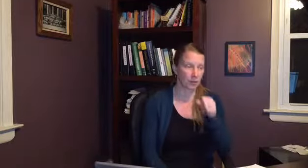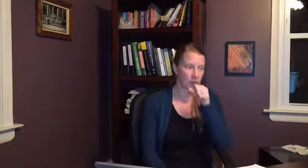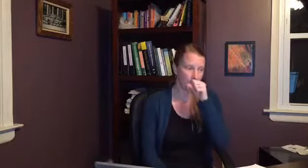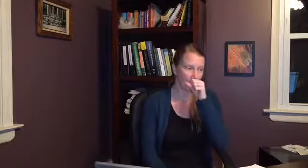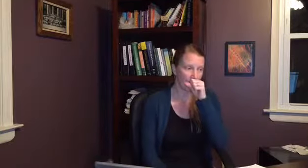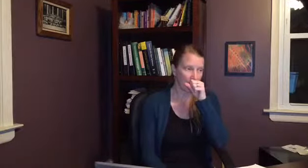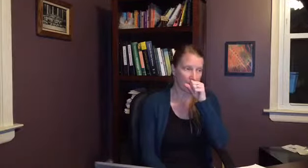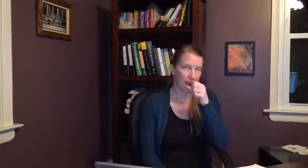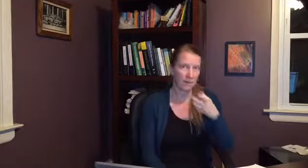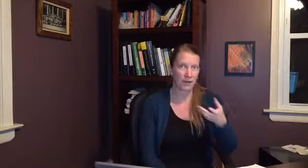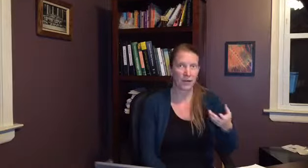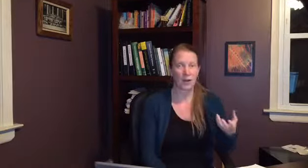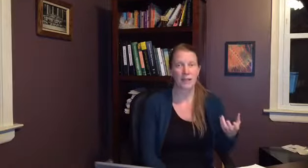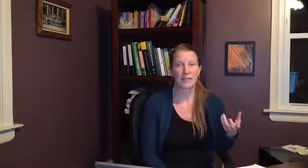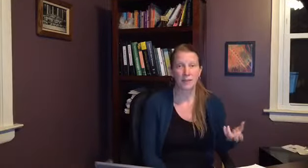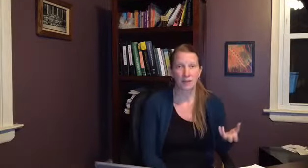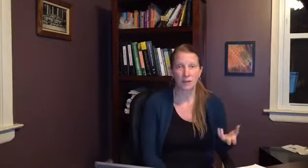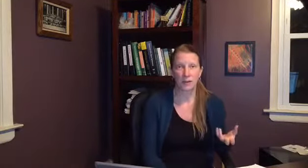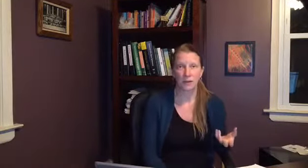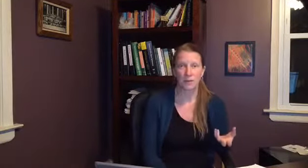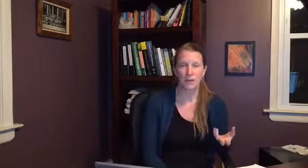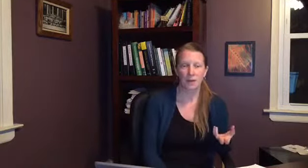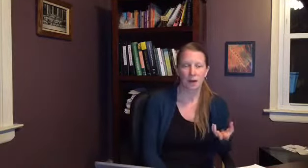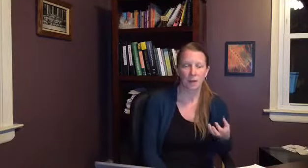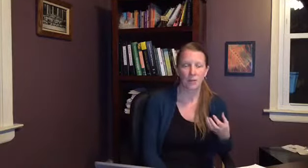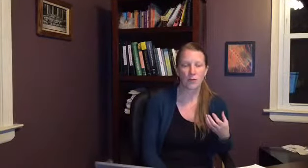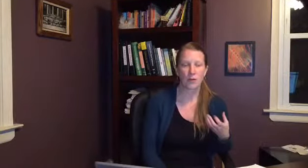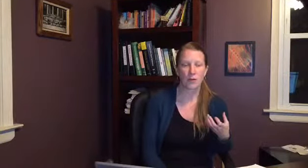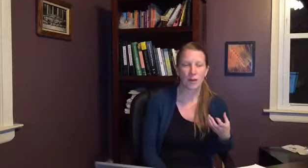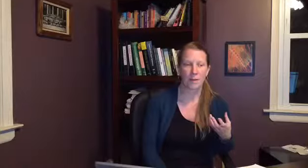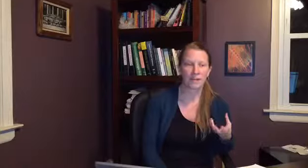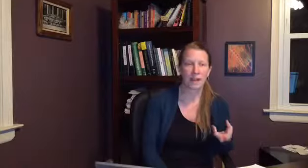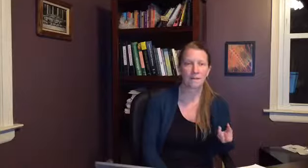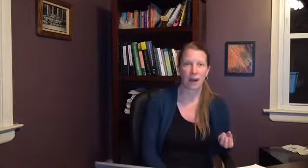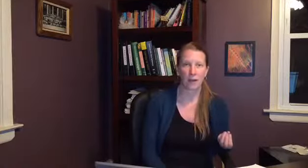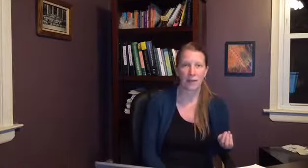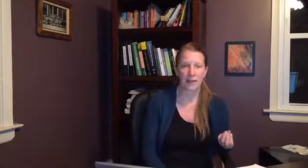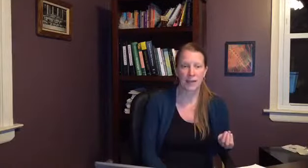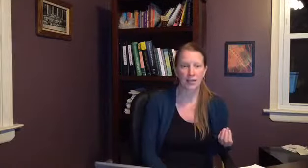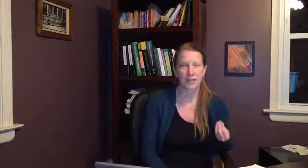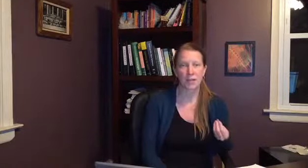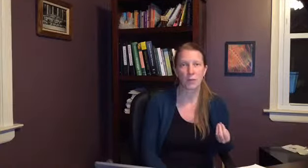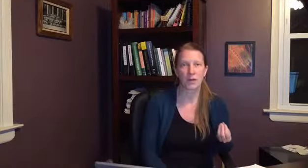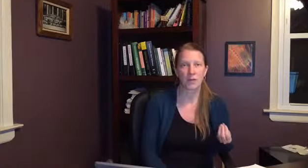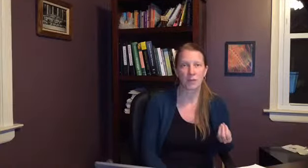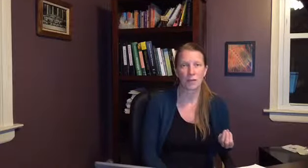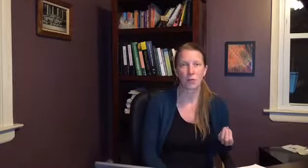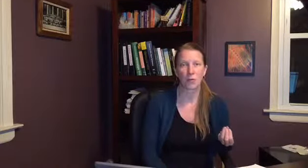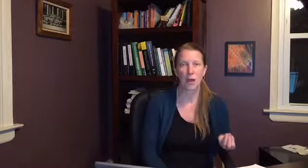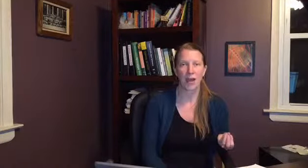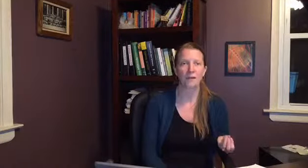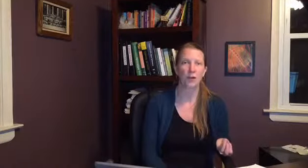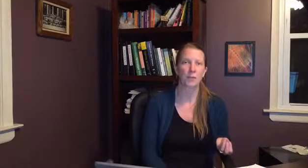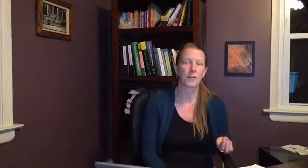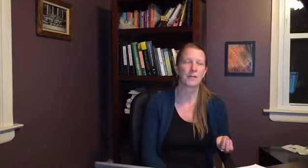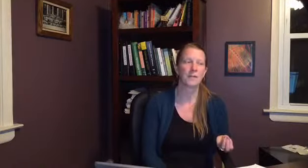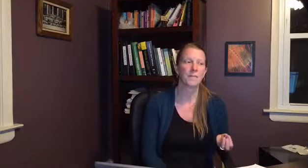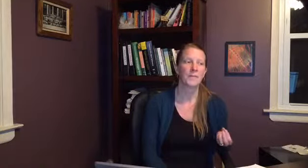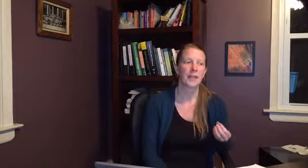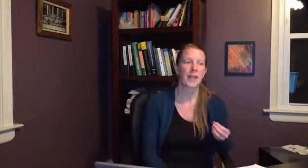excuse me famvir acyclovir those are um antiviral medications that we give people who have herpes and